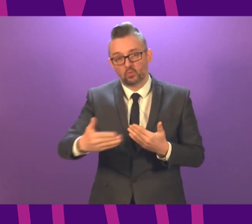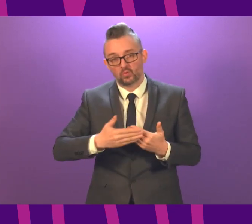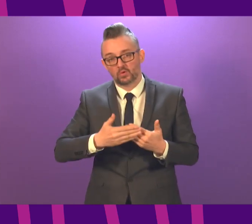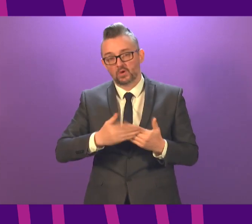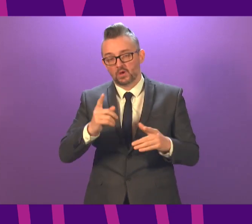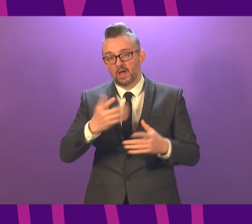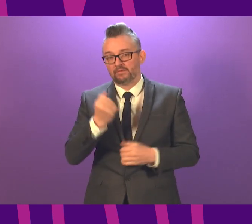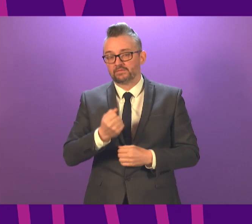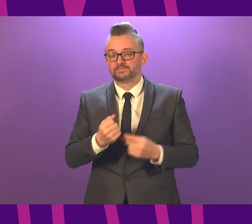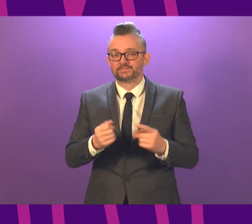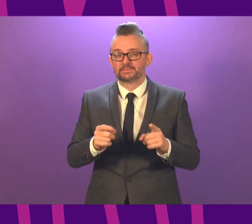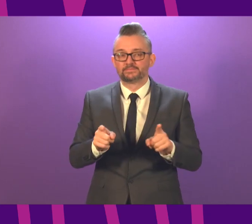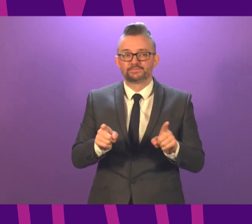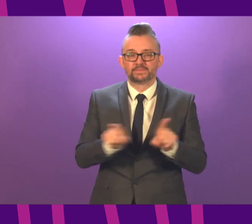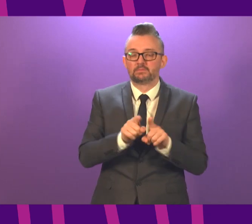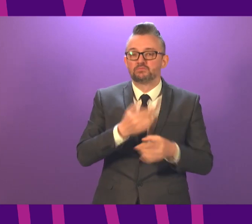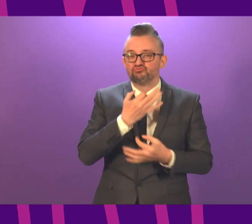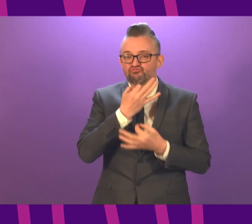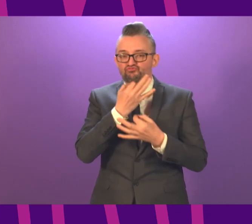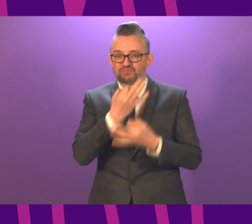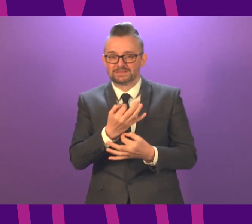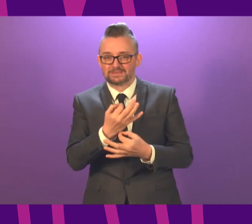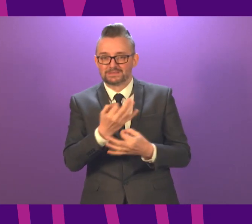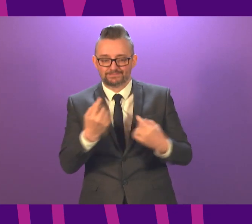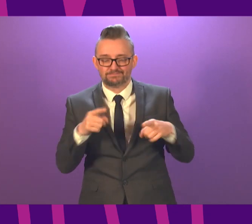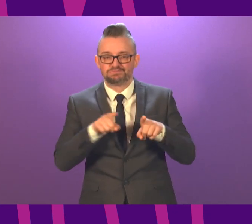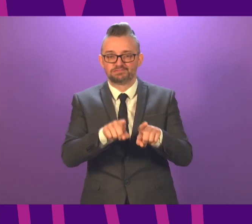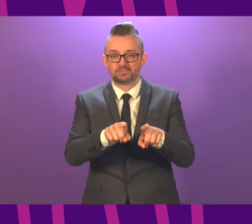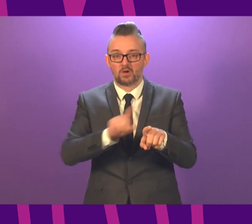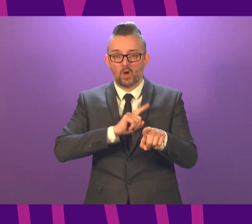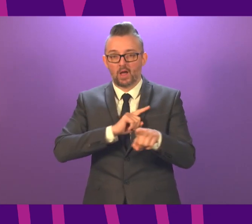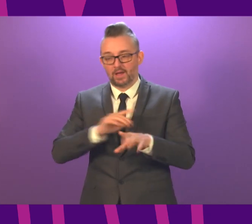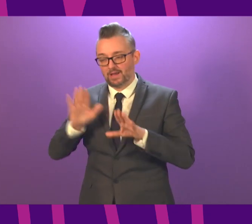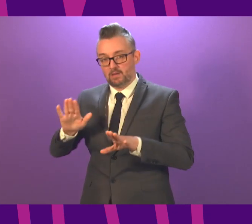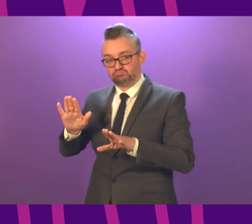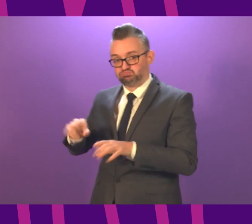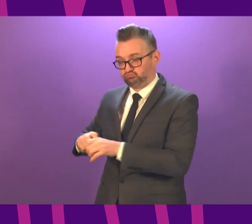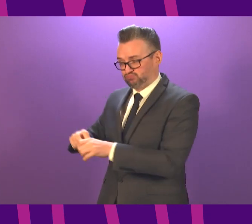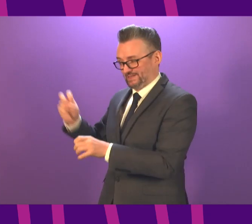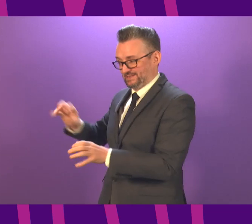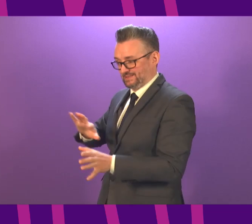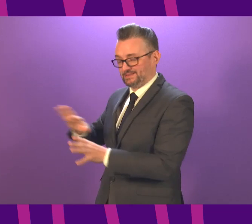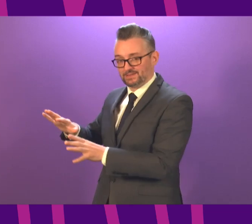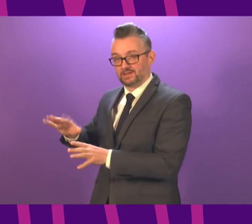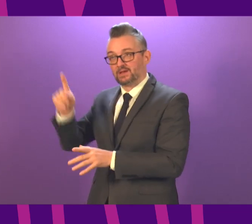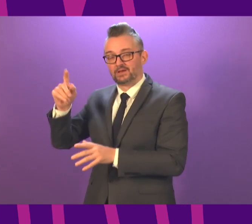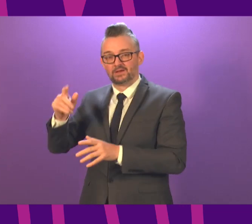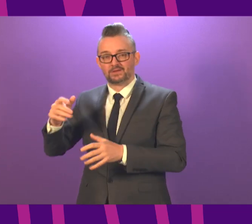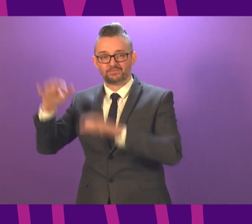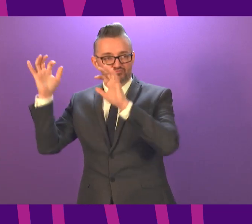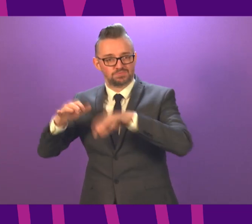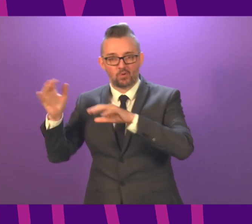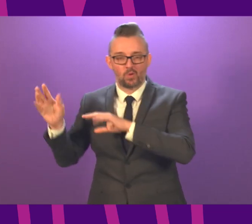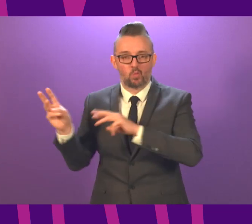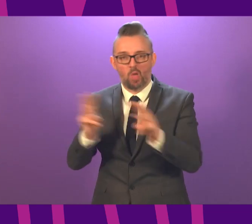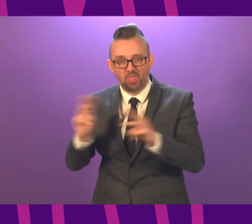risks that we face now. We've had that with the ending of the Brexit transition period. Weather is another one of the concurrent